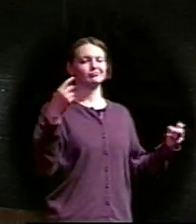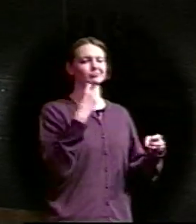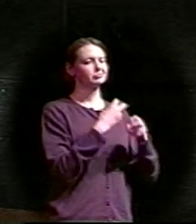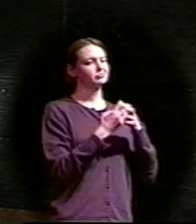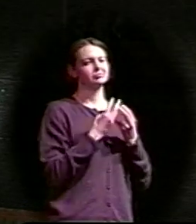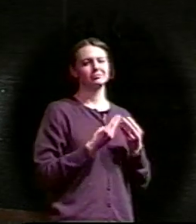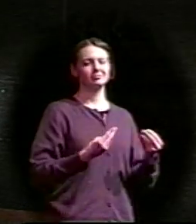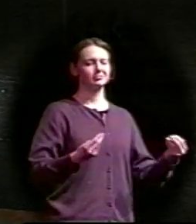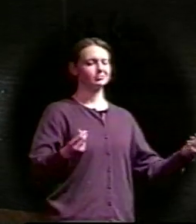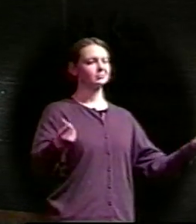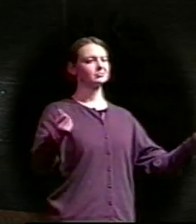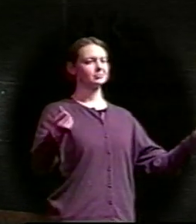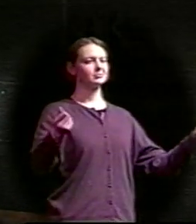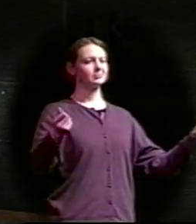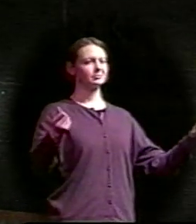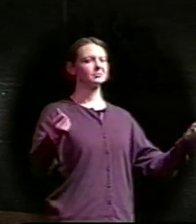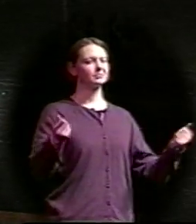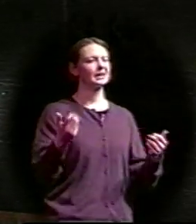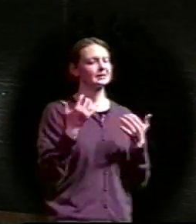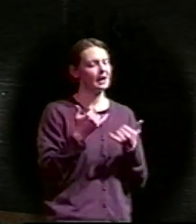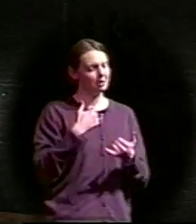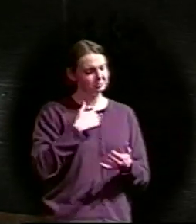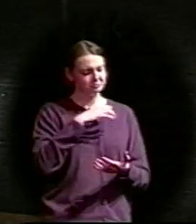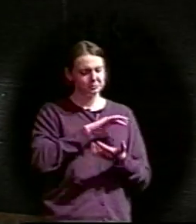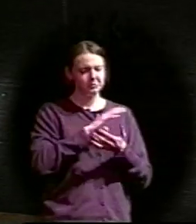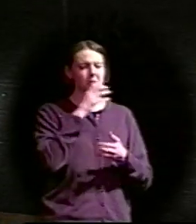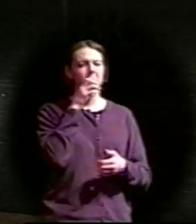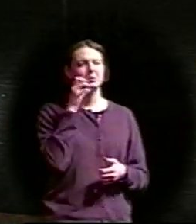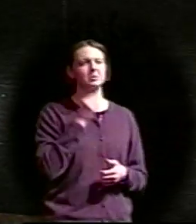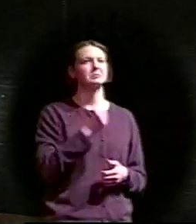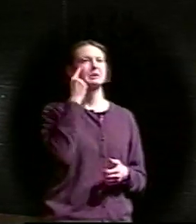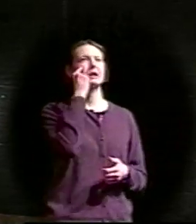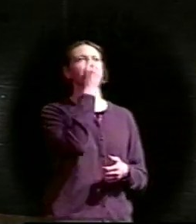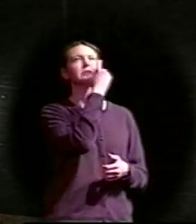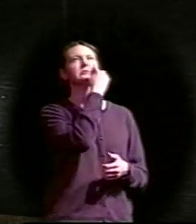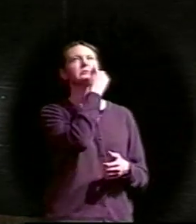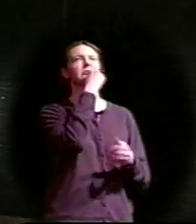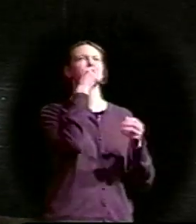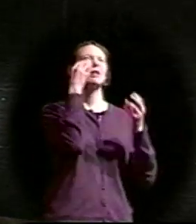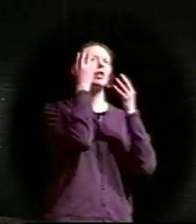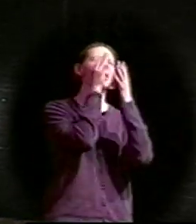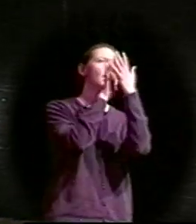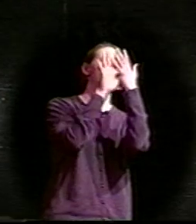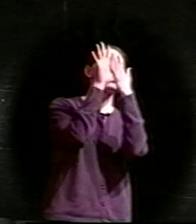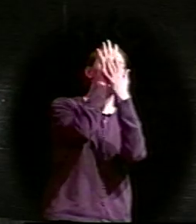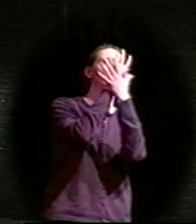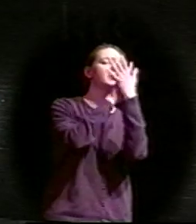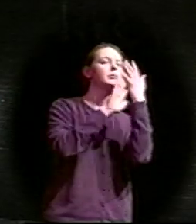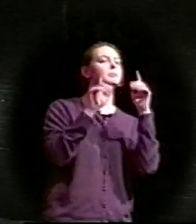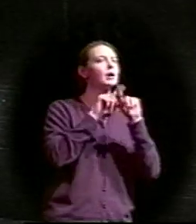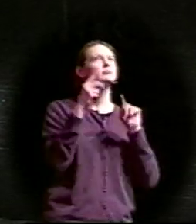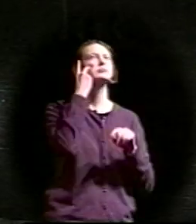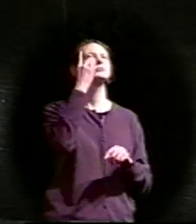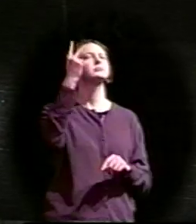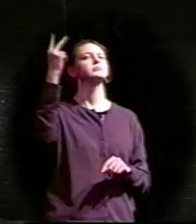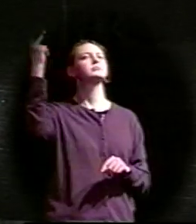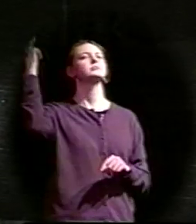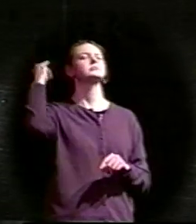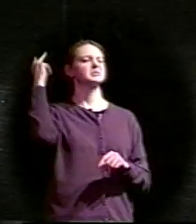sight is hazy, but in memory clearly see. Once I knew mine enemy's story,